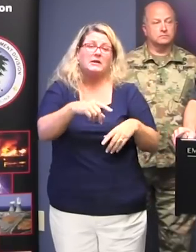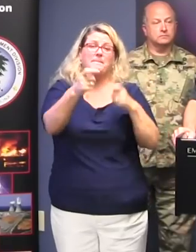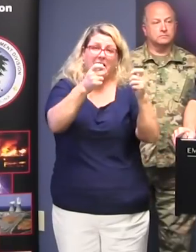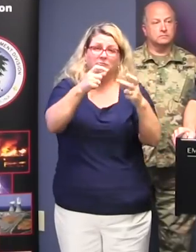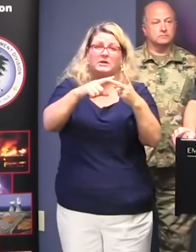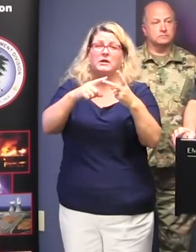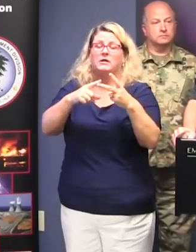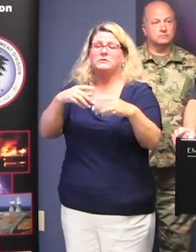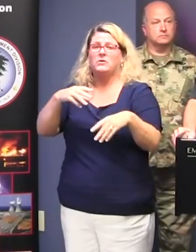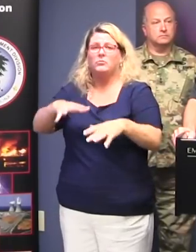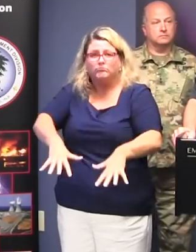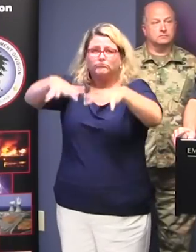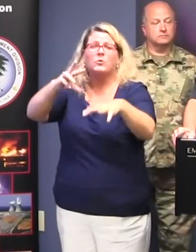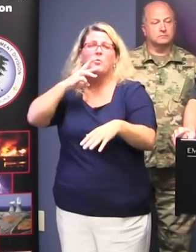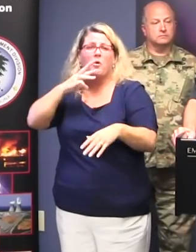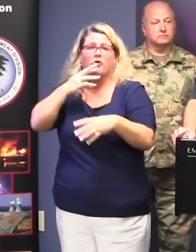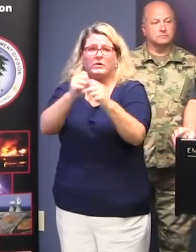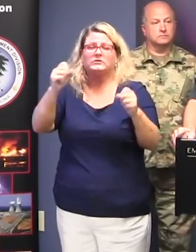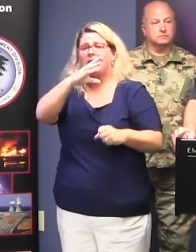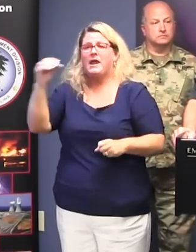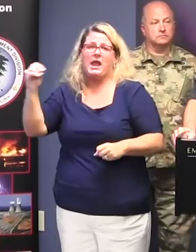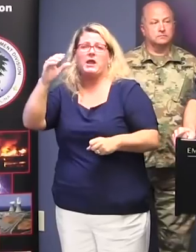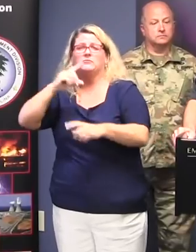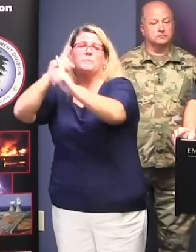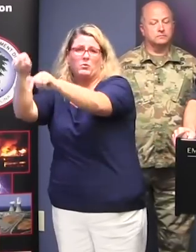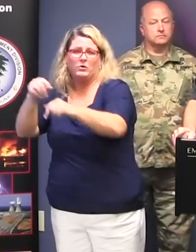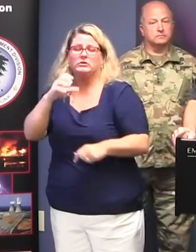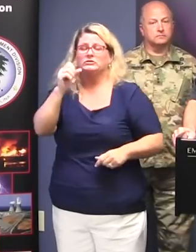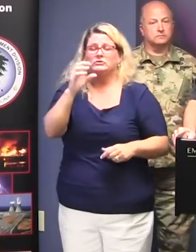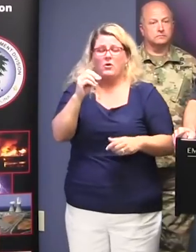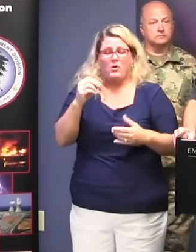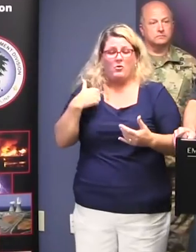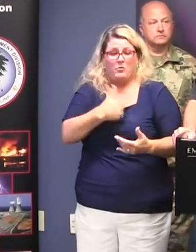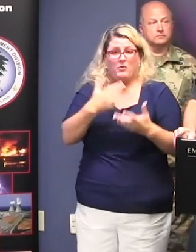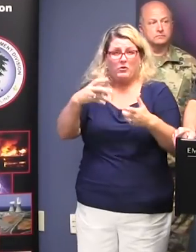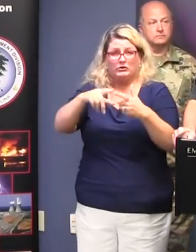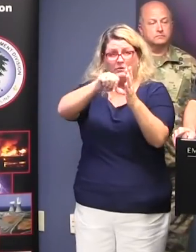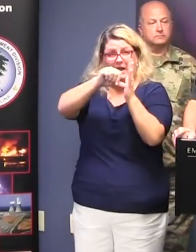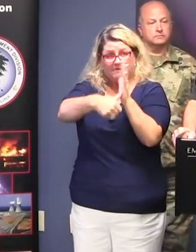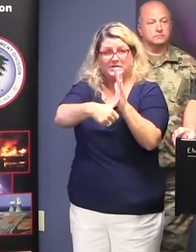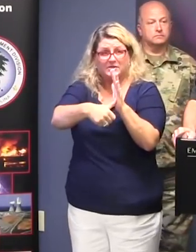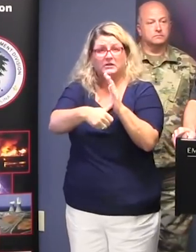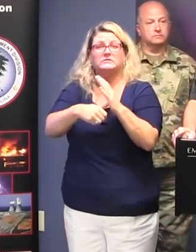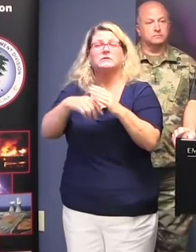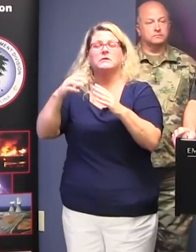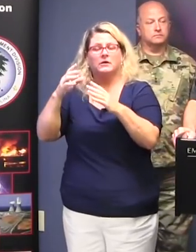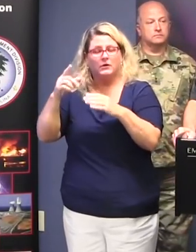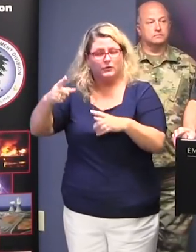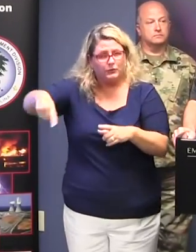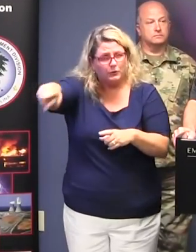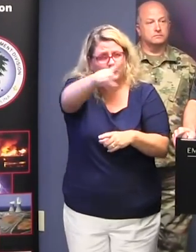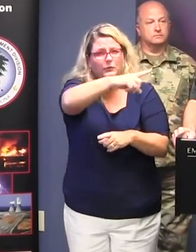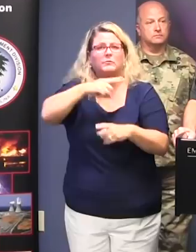rescue, and air support. In terms of public information, we continue to emphasize the individual preparedness. We have an active